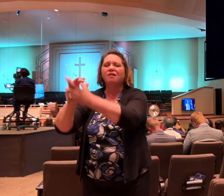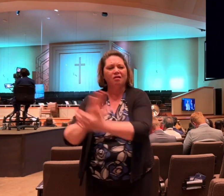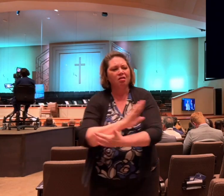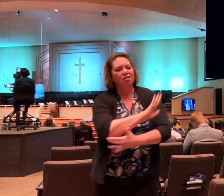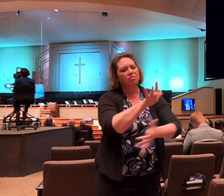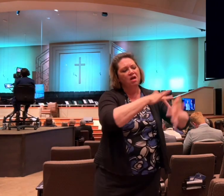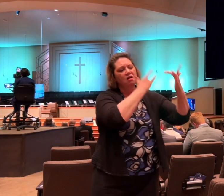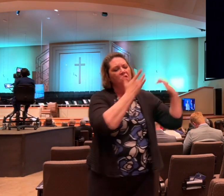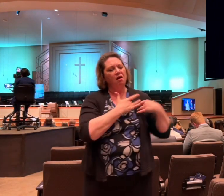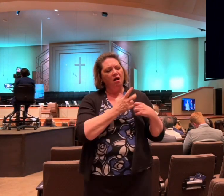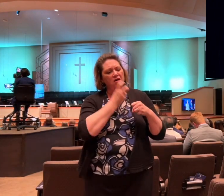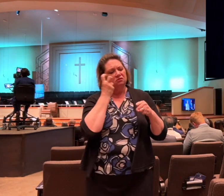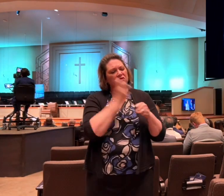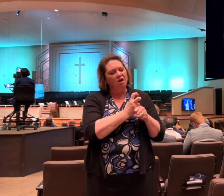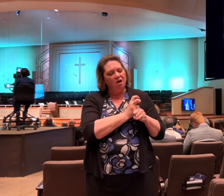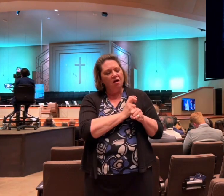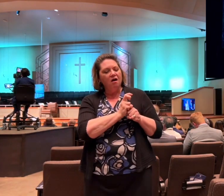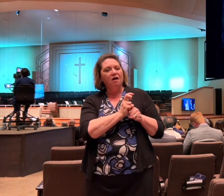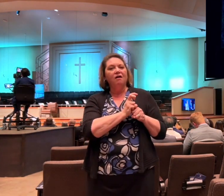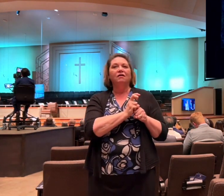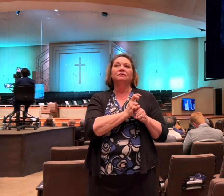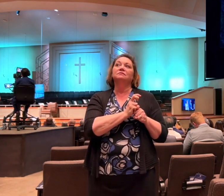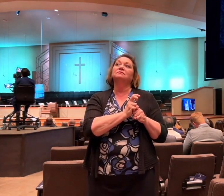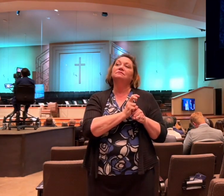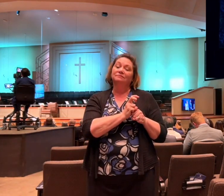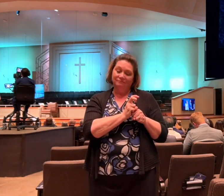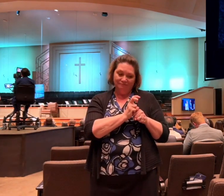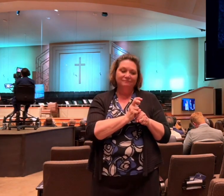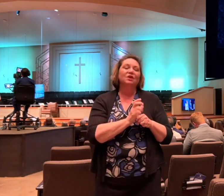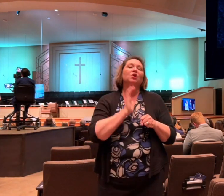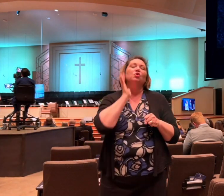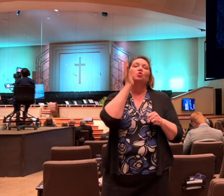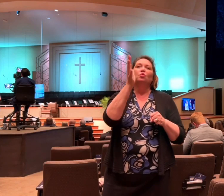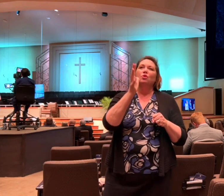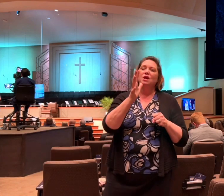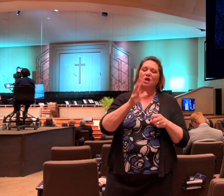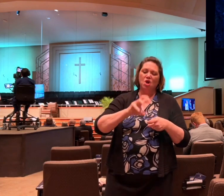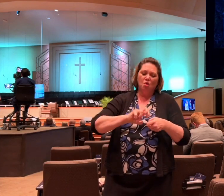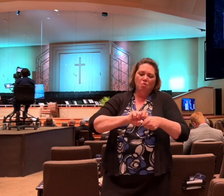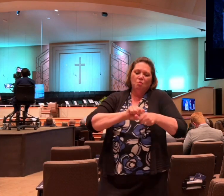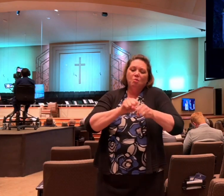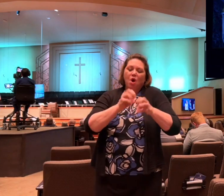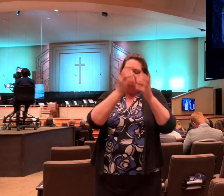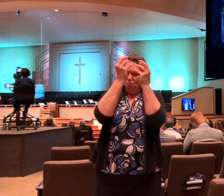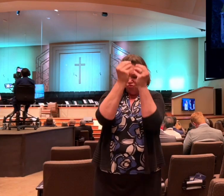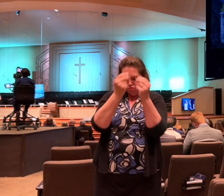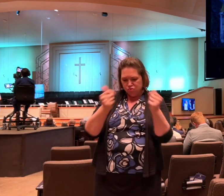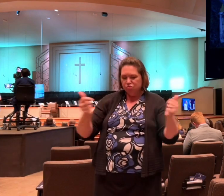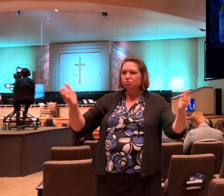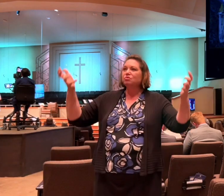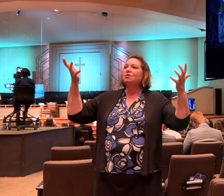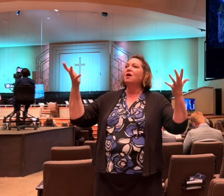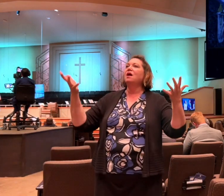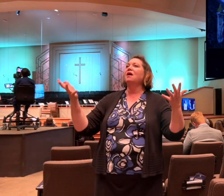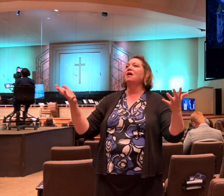will break in pieces. And one day,